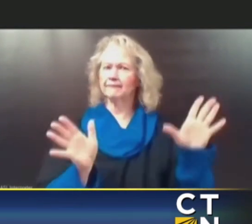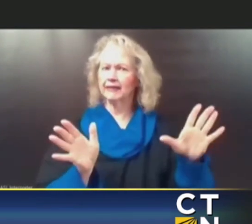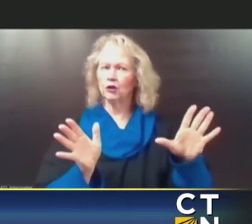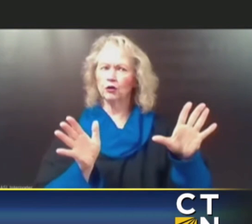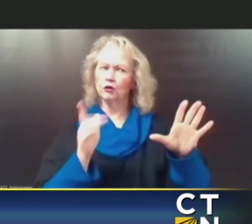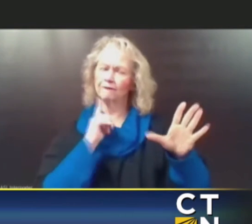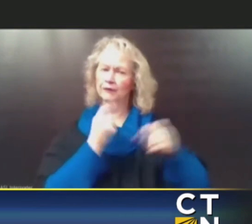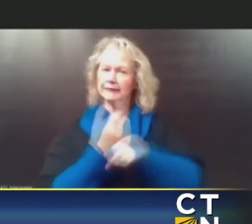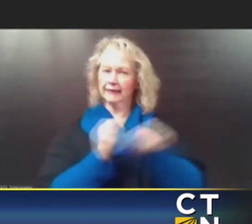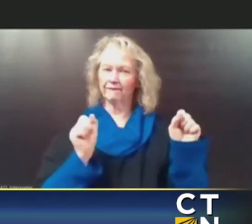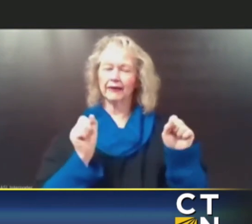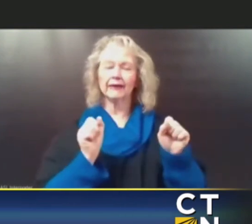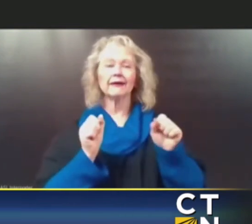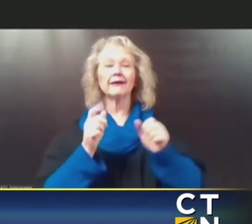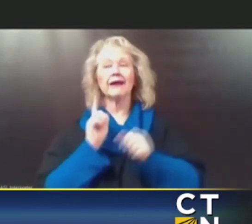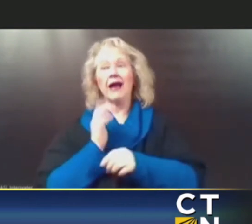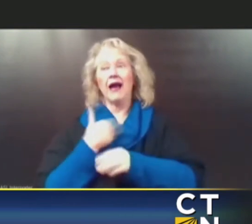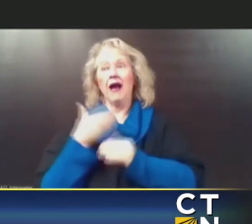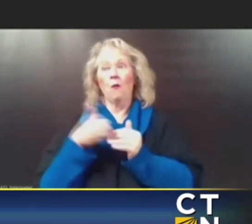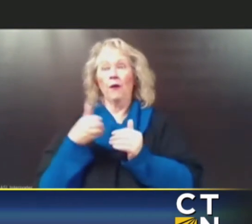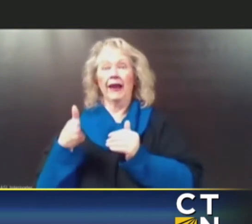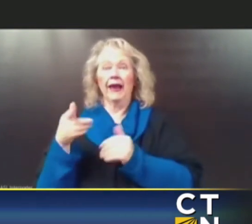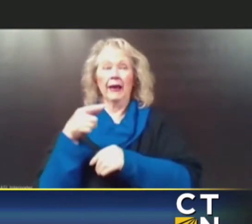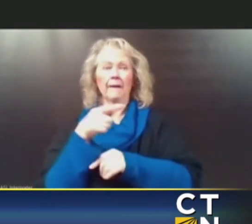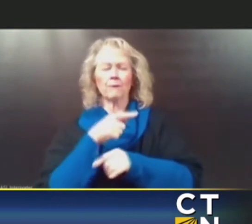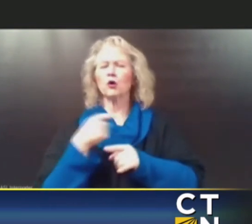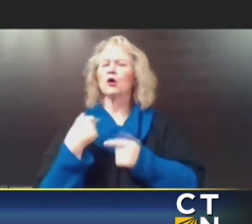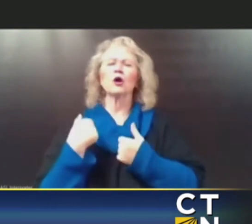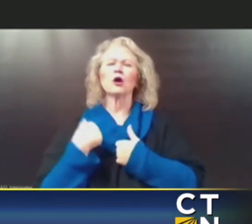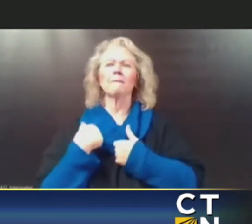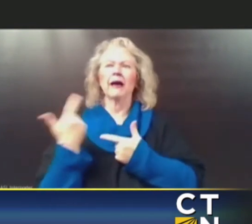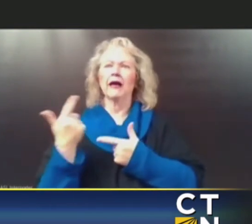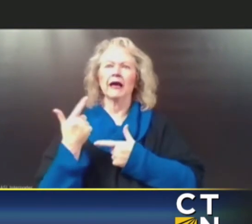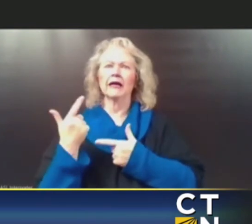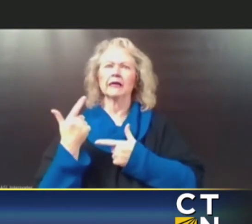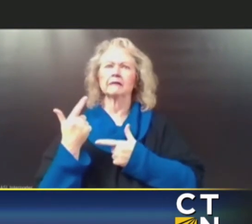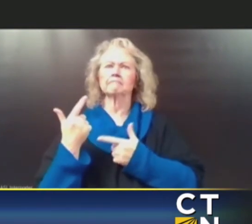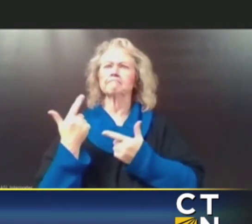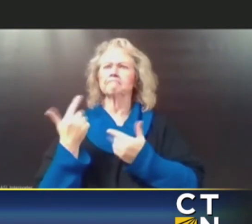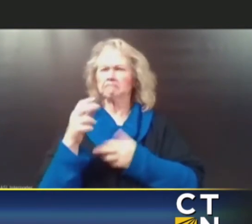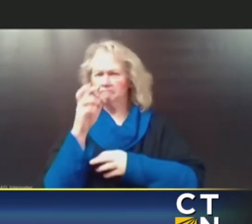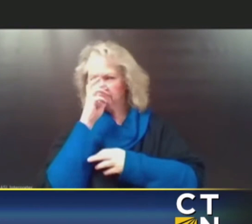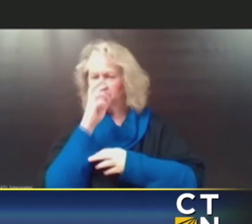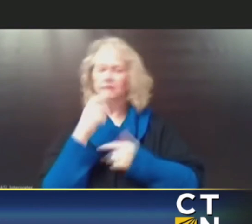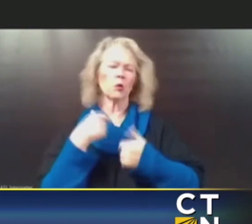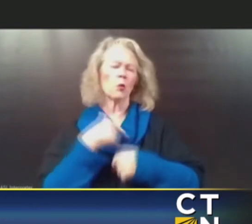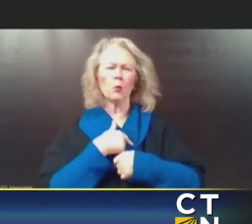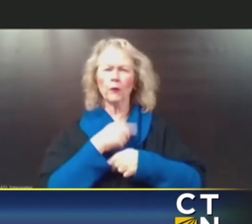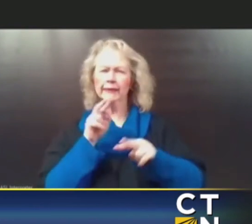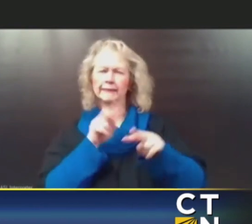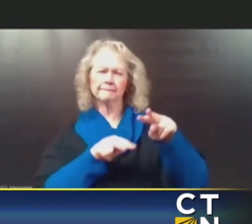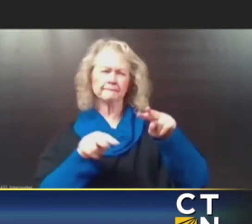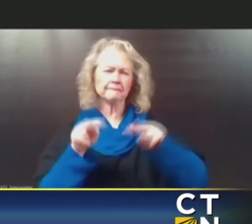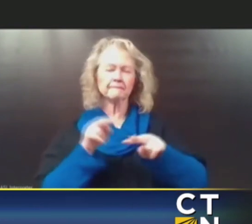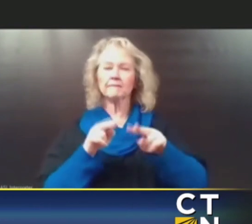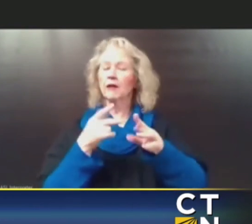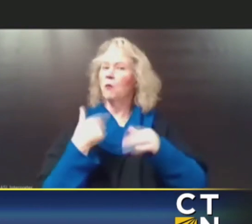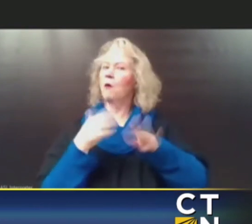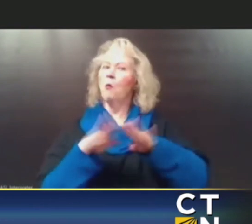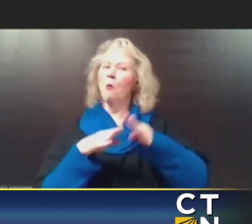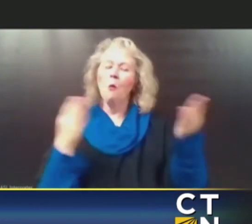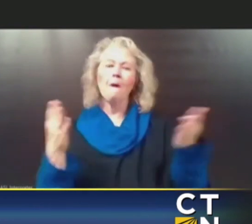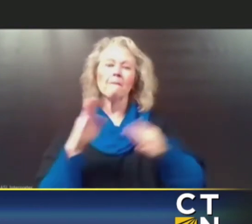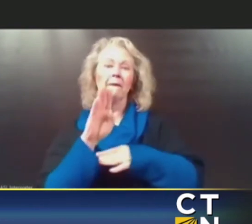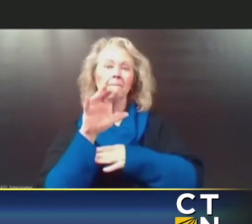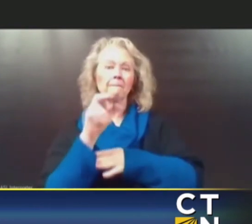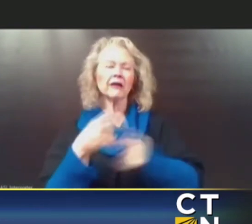Unlike our neighbors, by the way, we kept manufacturing, we kept our construction, we kept our parks, we kept our beaches open,